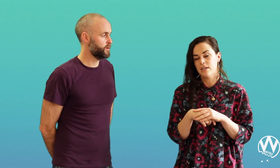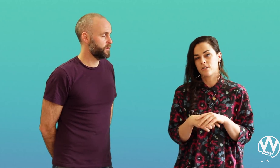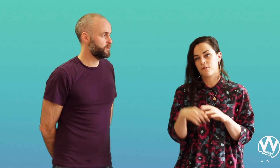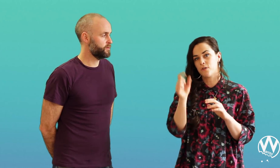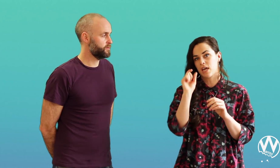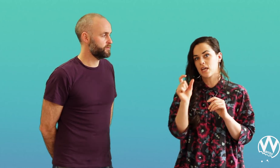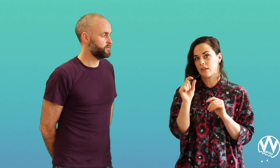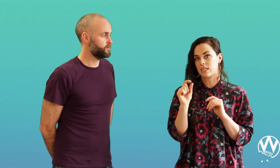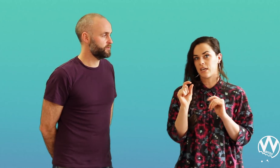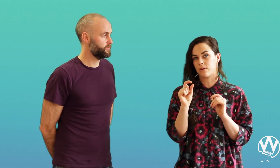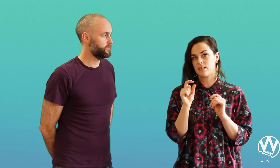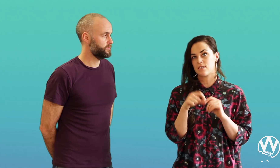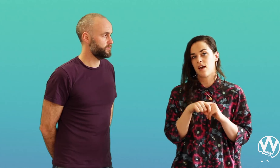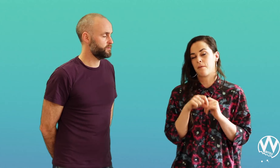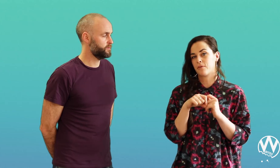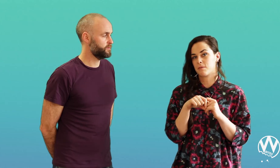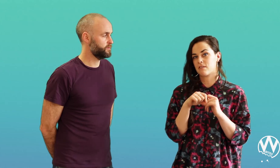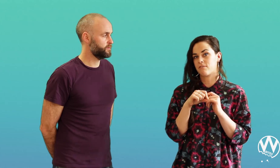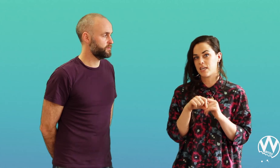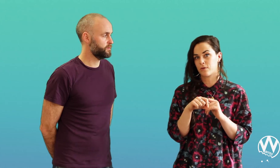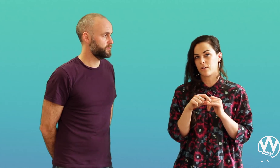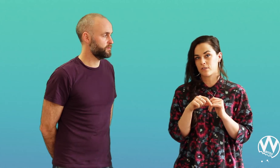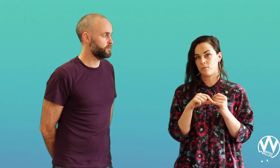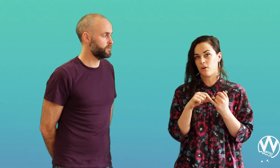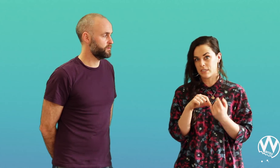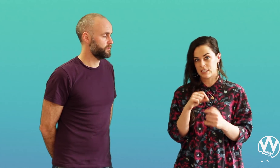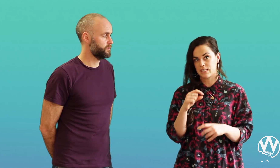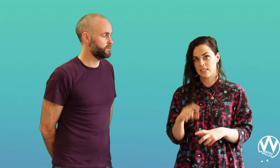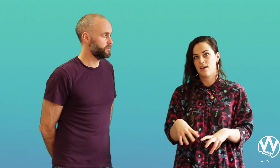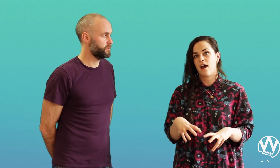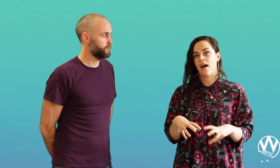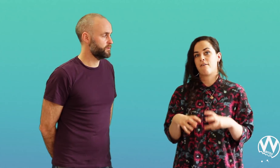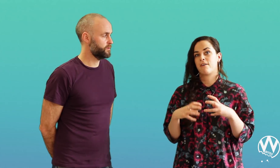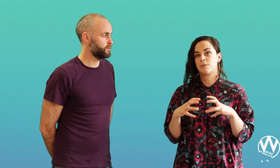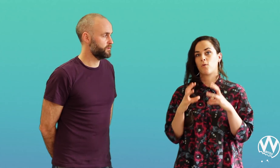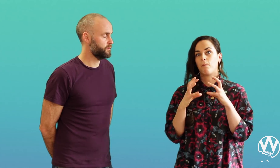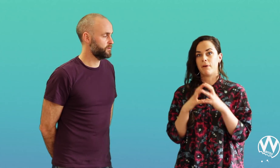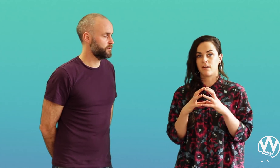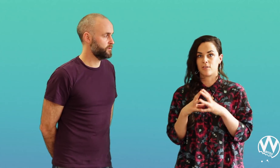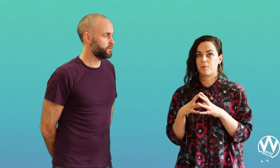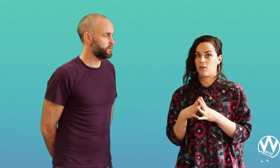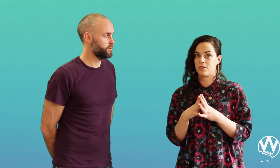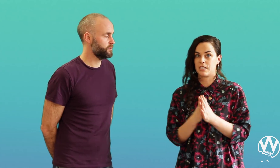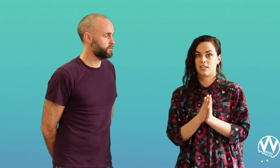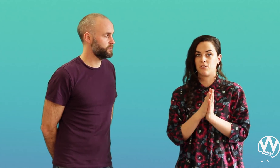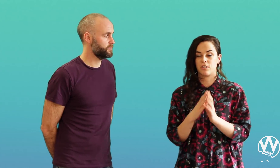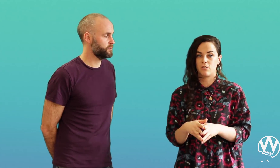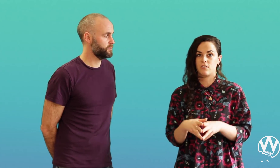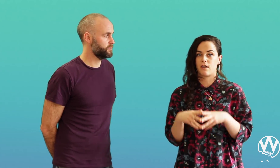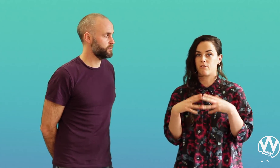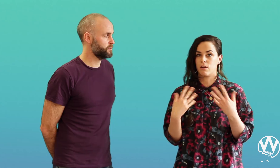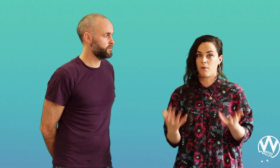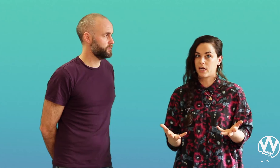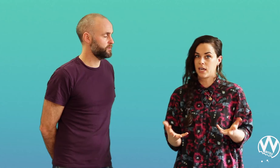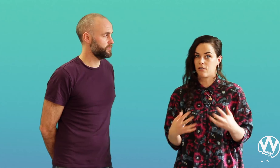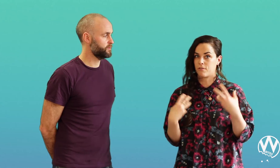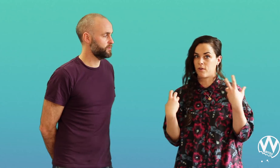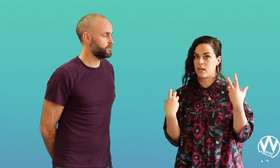So if you take those keywords and put them into Facebook custom audiences, Facebook will build up that audience that you can use then for remarketing or for creating